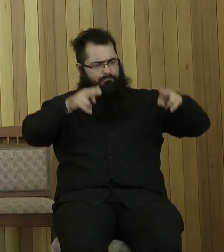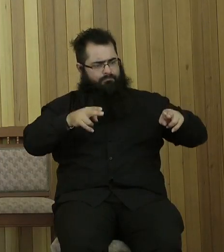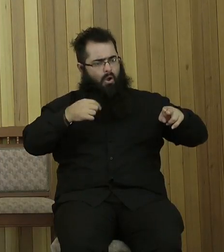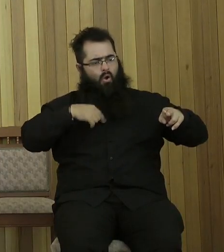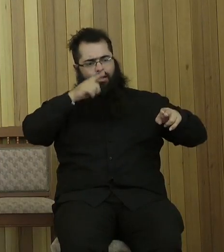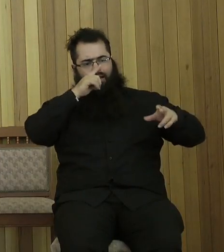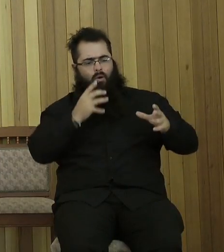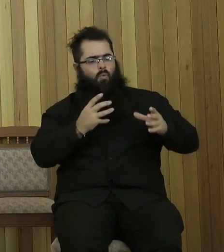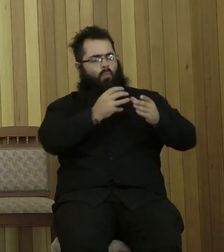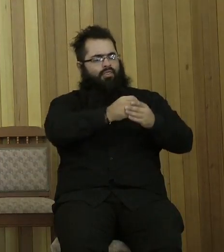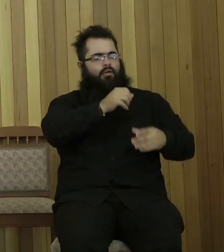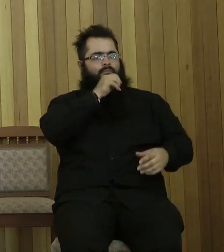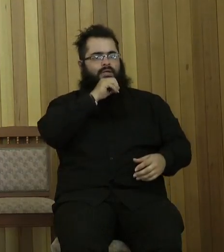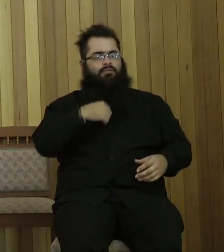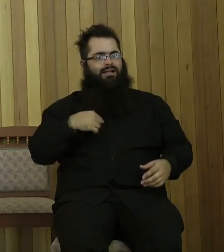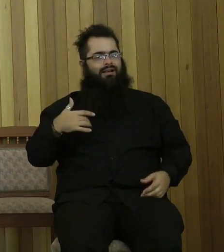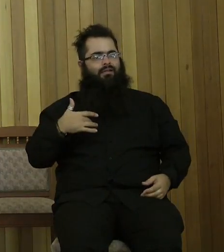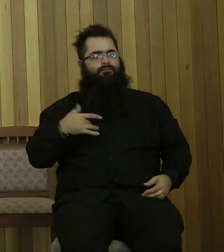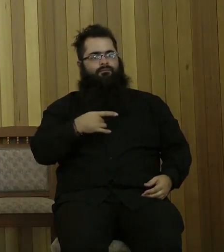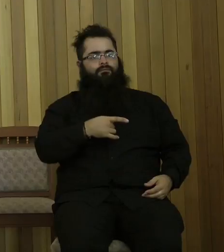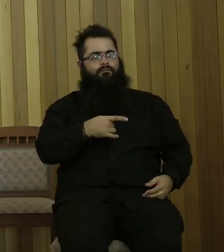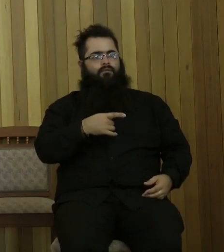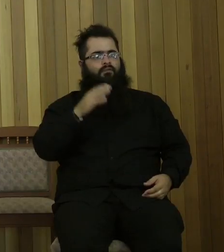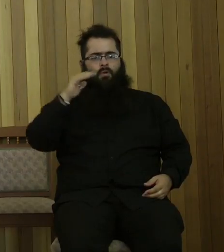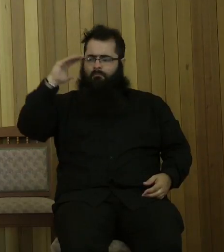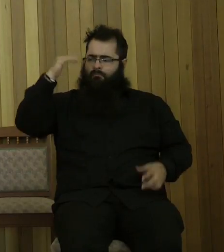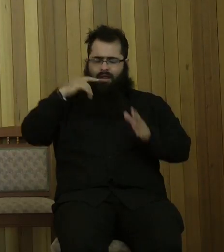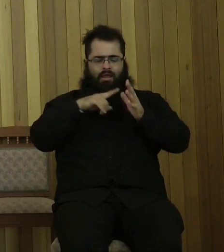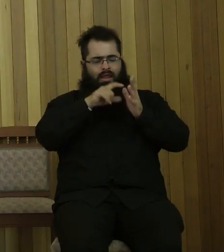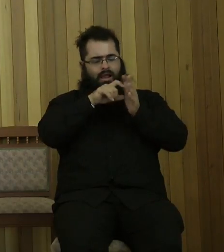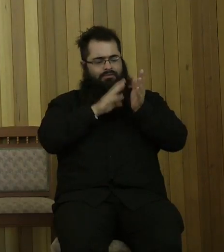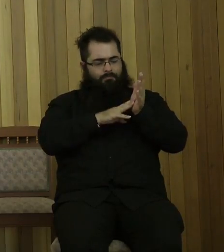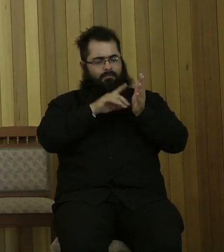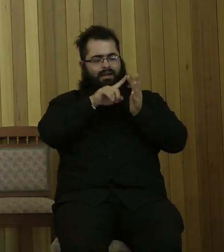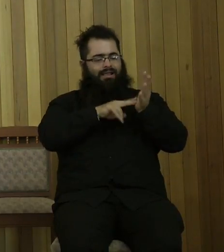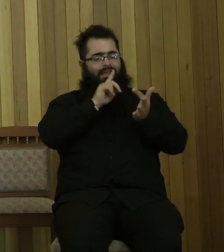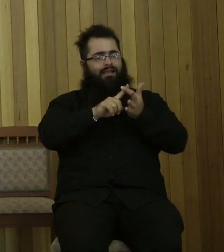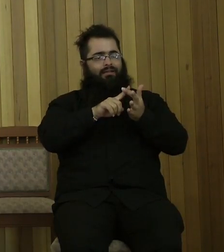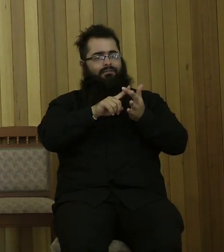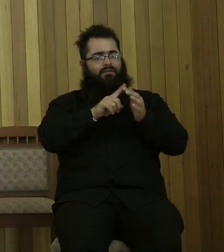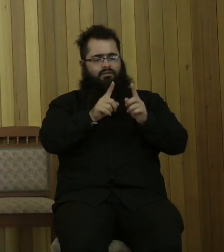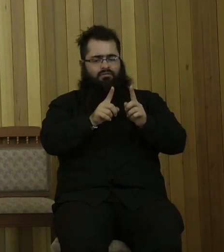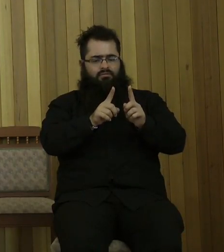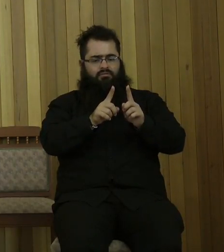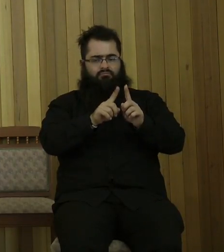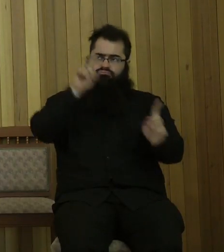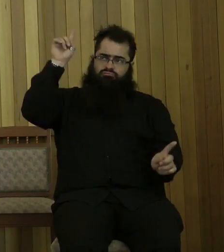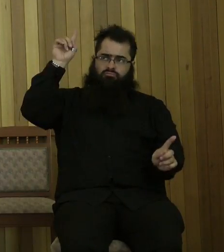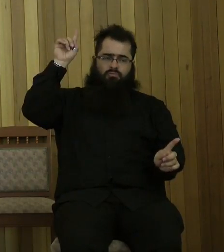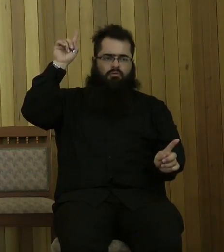them. Ever since Adam and Eve and the separation he's wanted back with his people, wants to live with